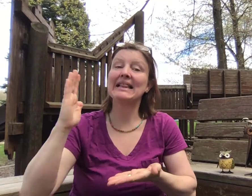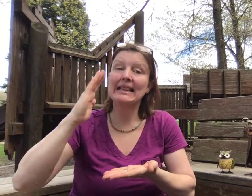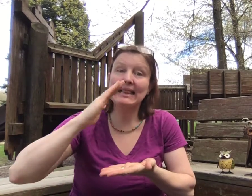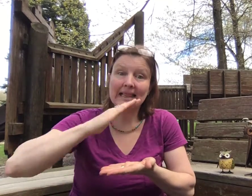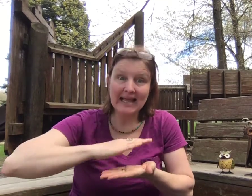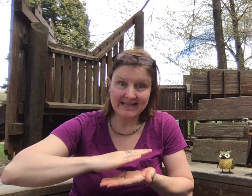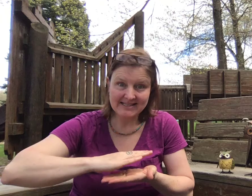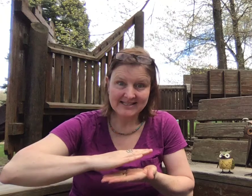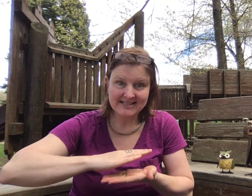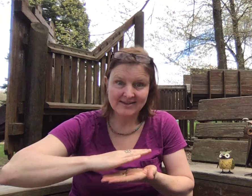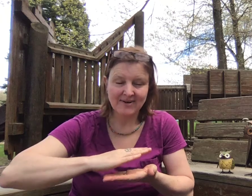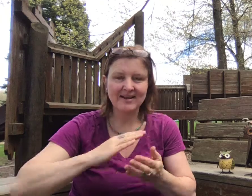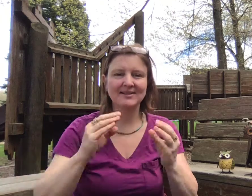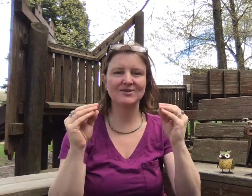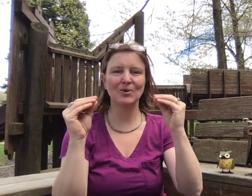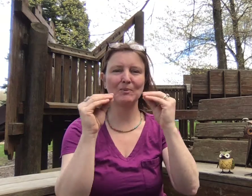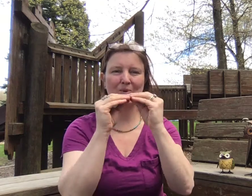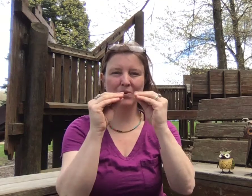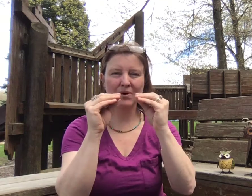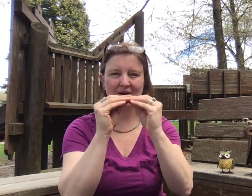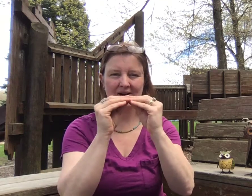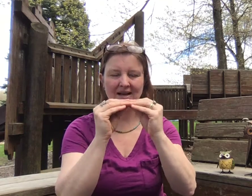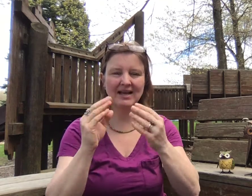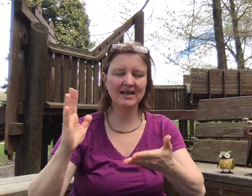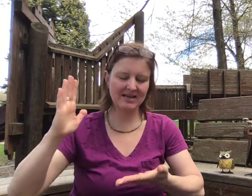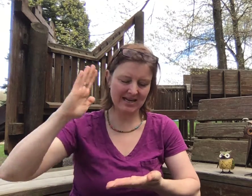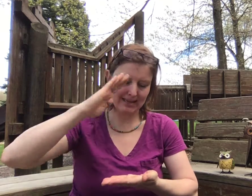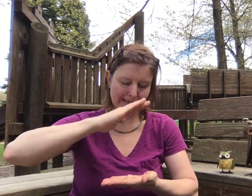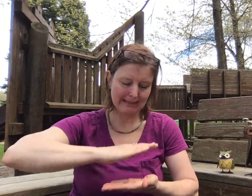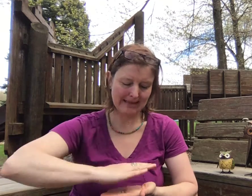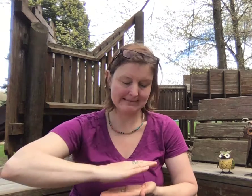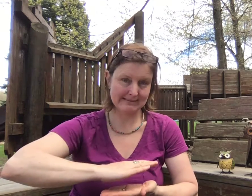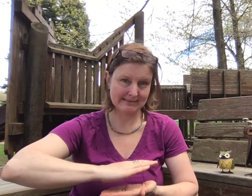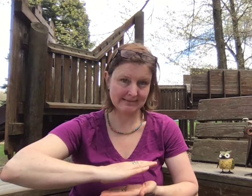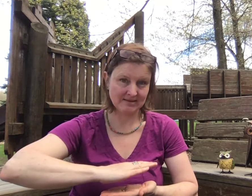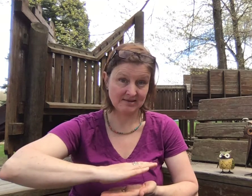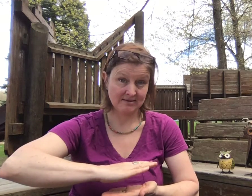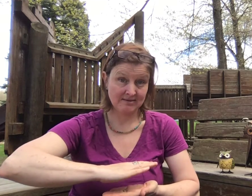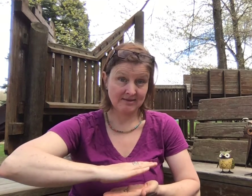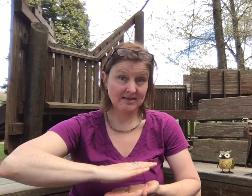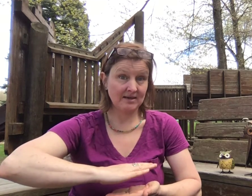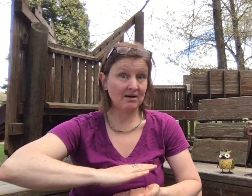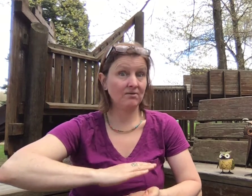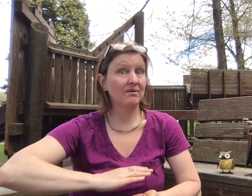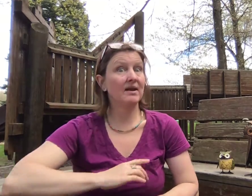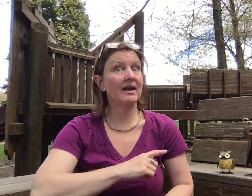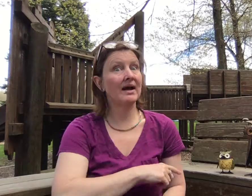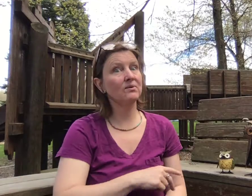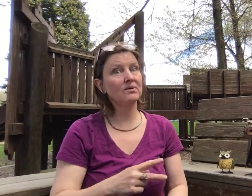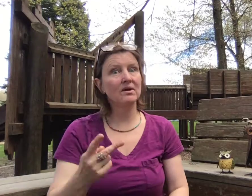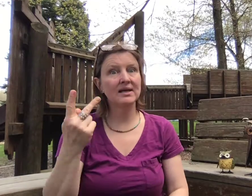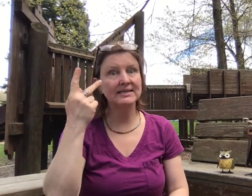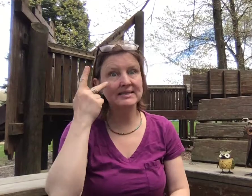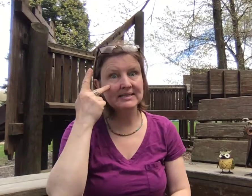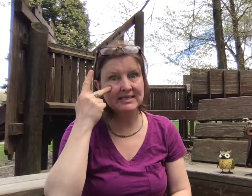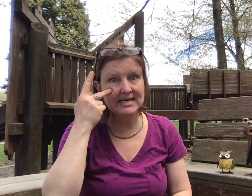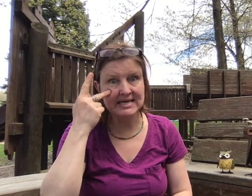Less. Right? So more and less. Now an owl sees